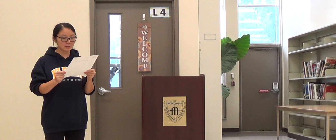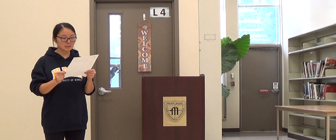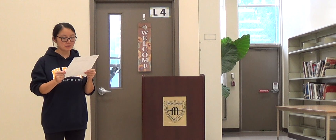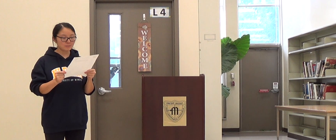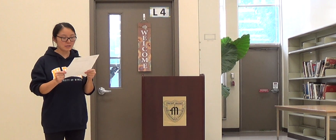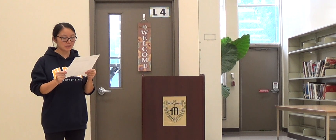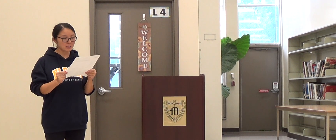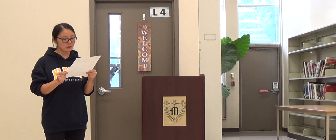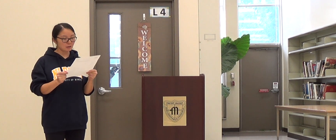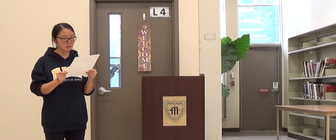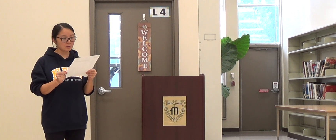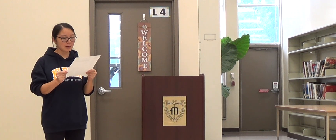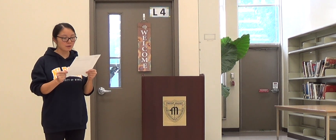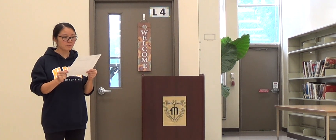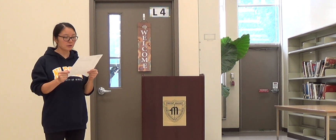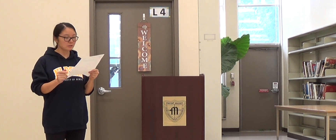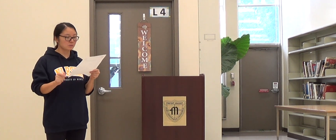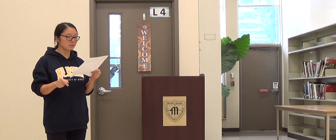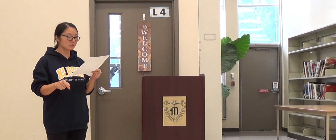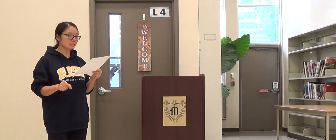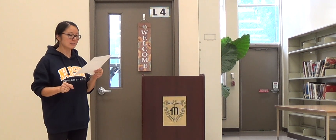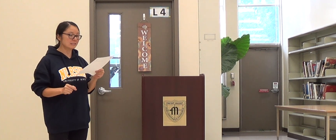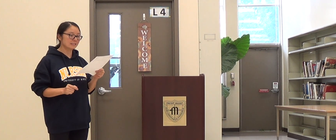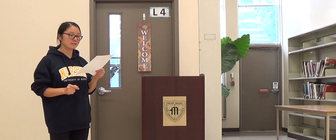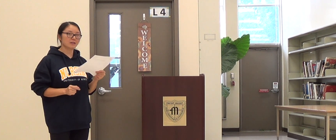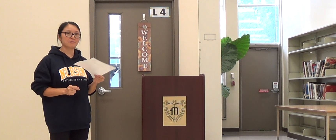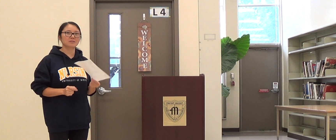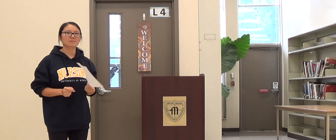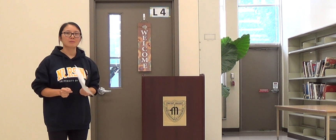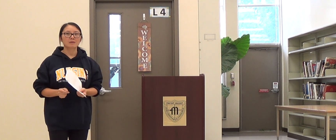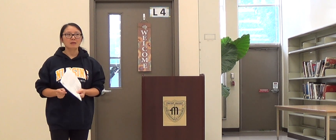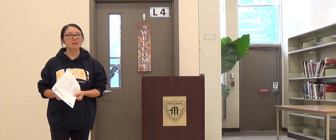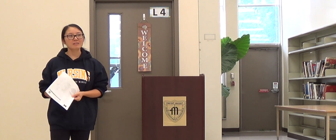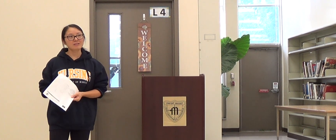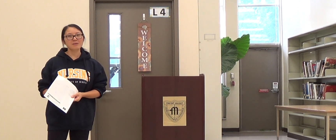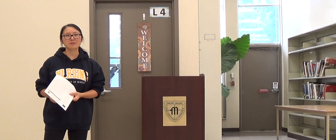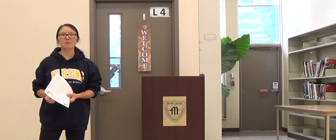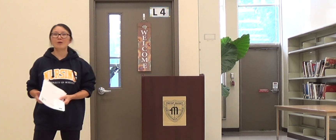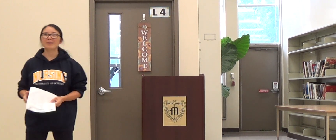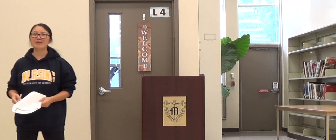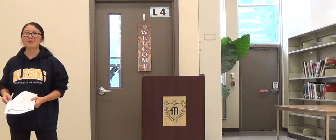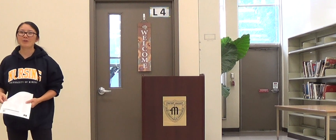His speech, the title for his speech is Incentives. Incentives, welcome to all.